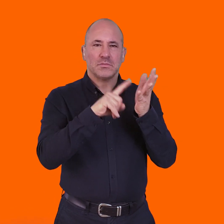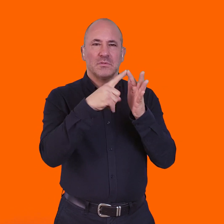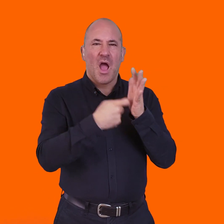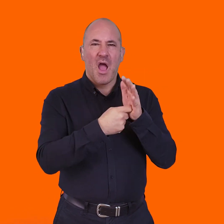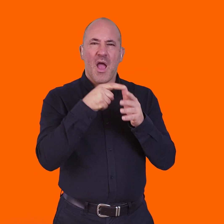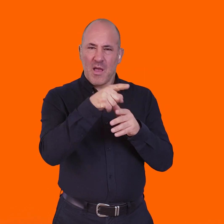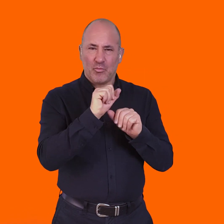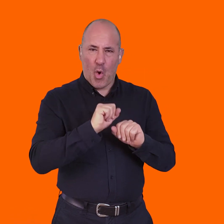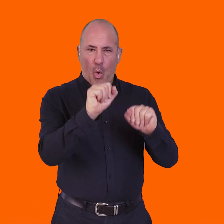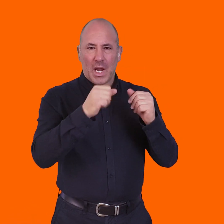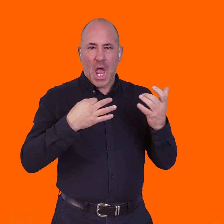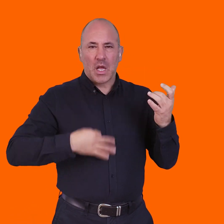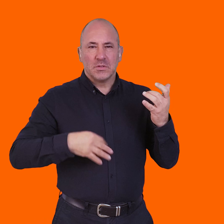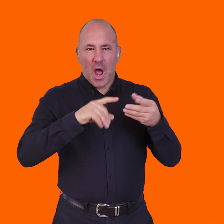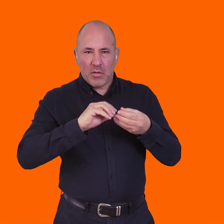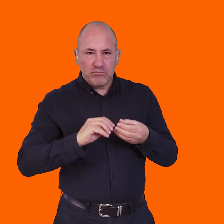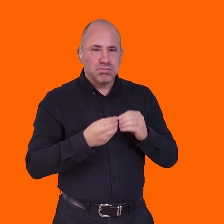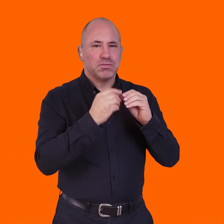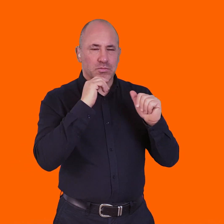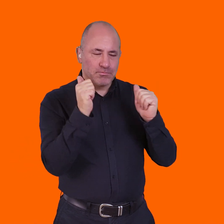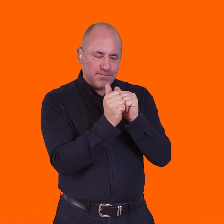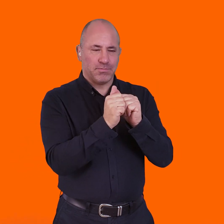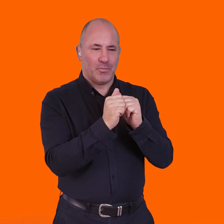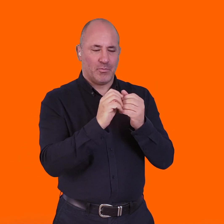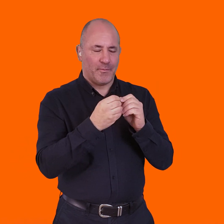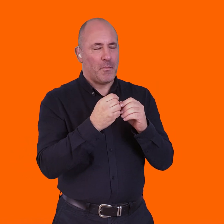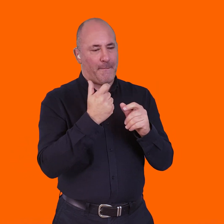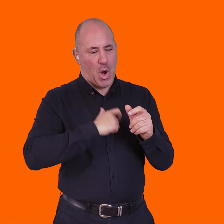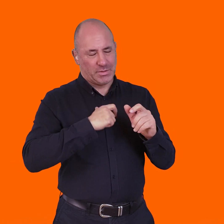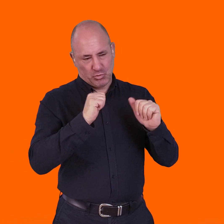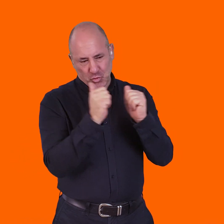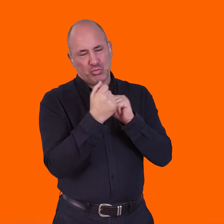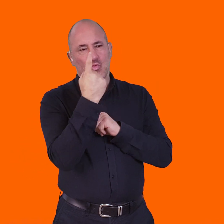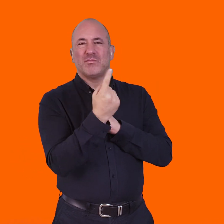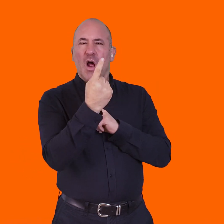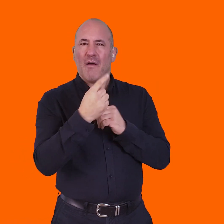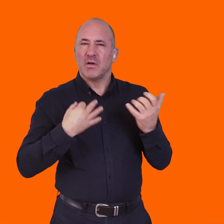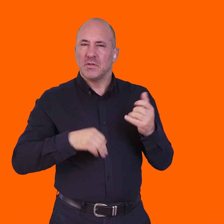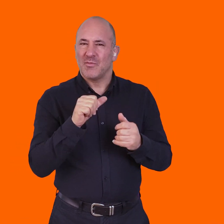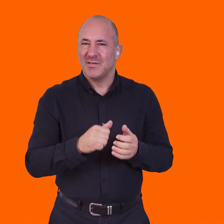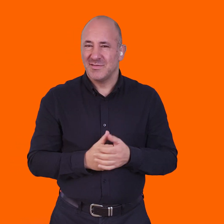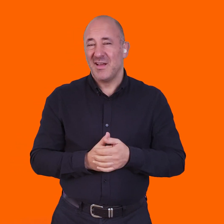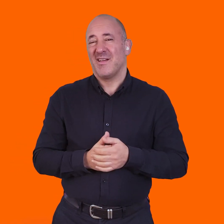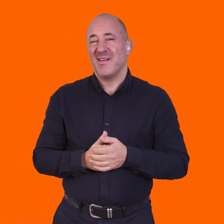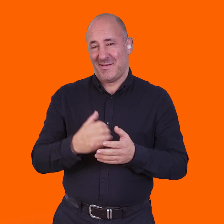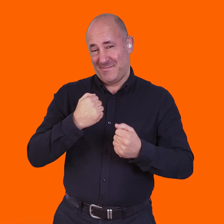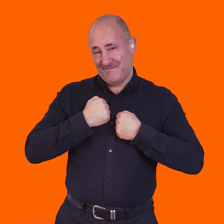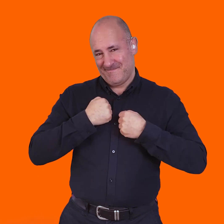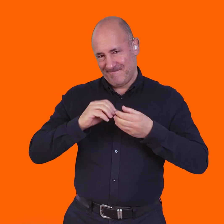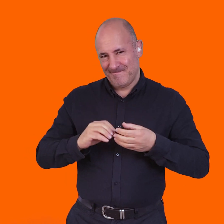which I understand is a bespoke guitar that's been actually made for you personally? Well, kind of